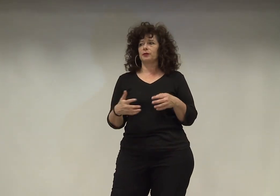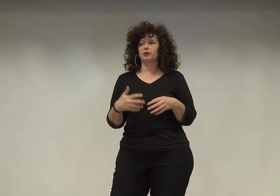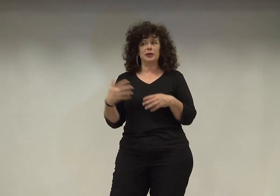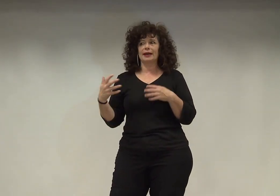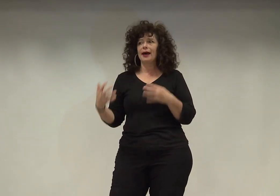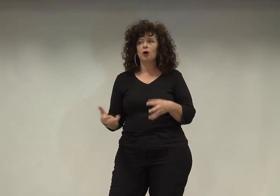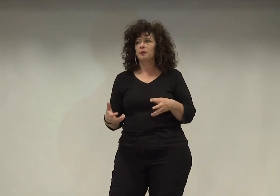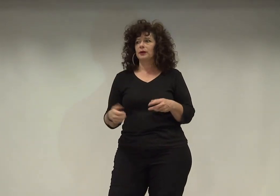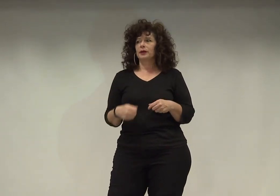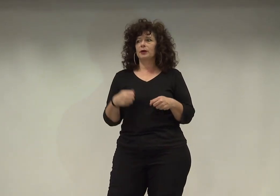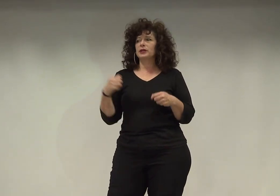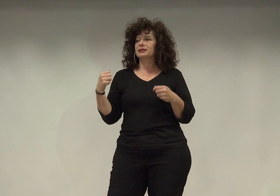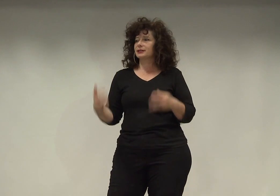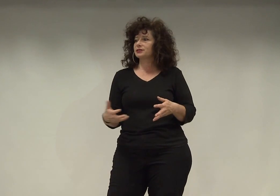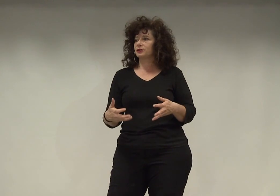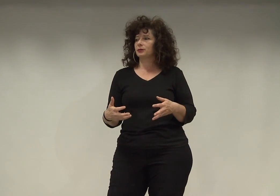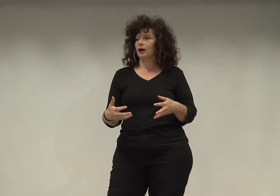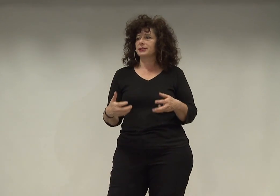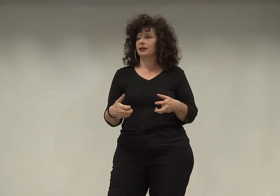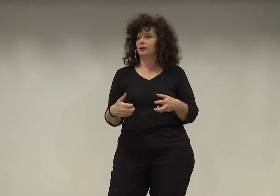If we get help and we stick to ourselves.